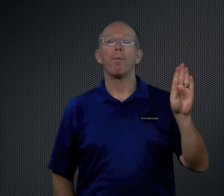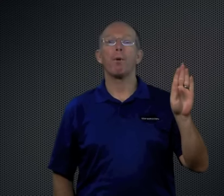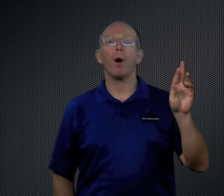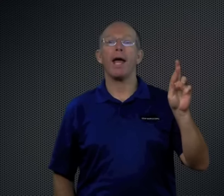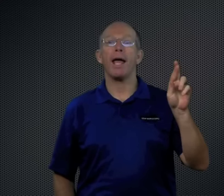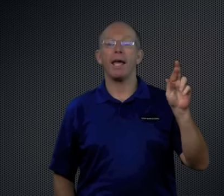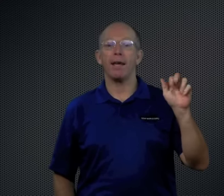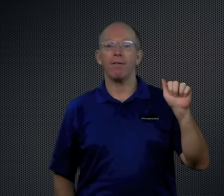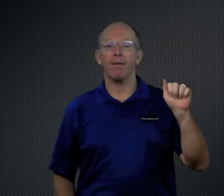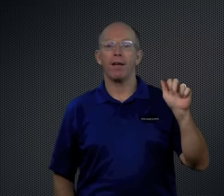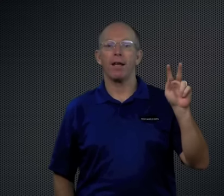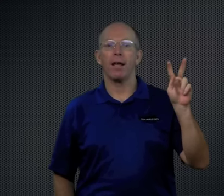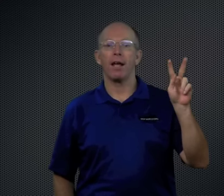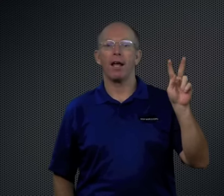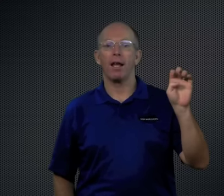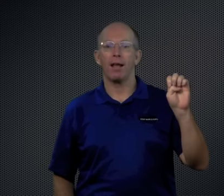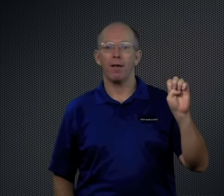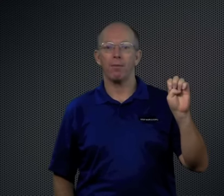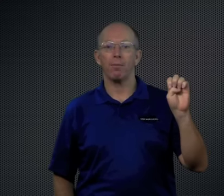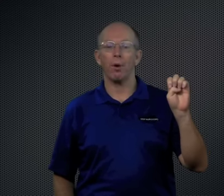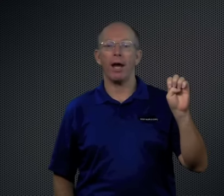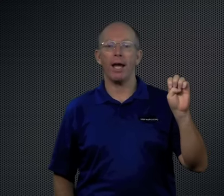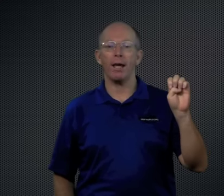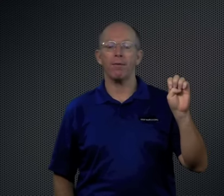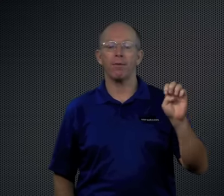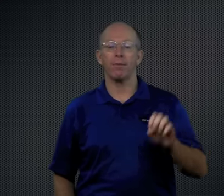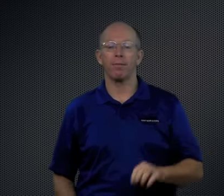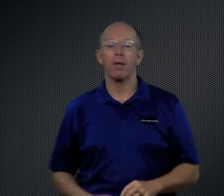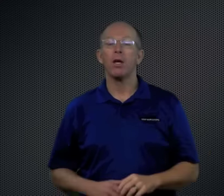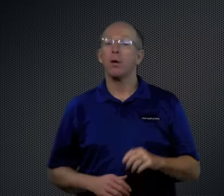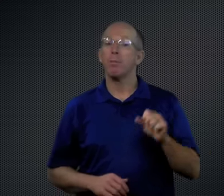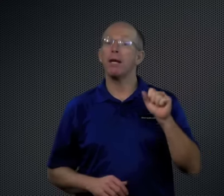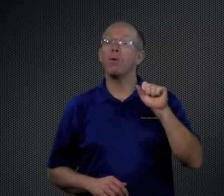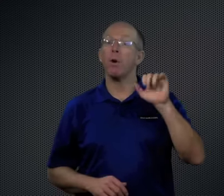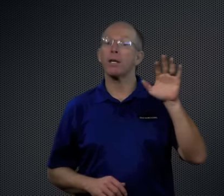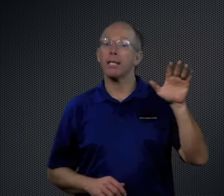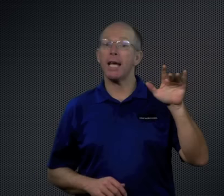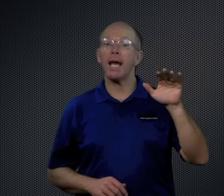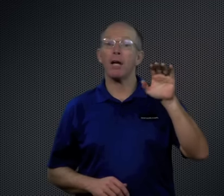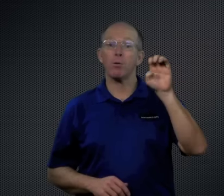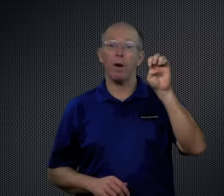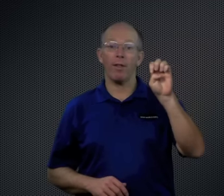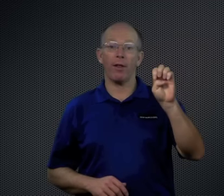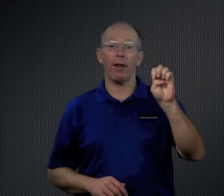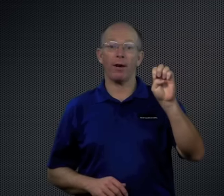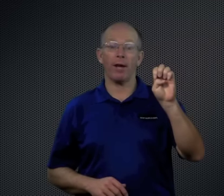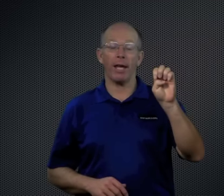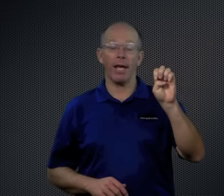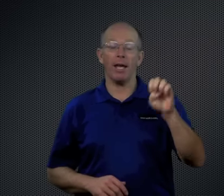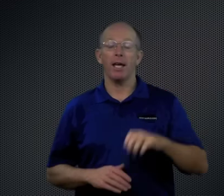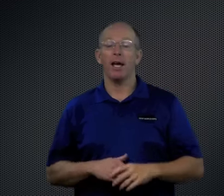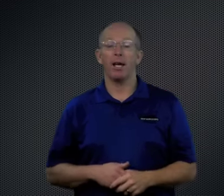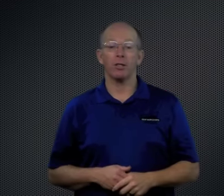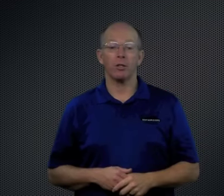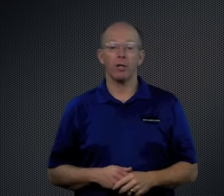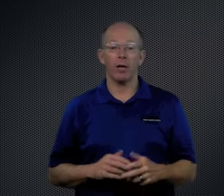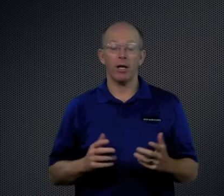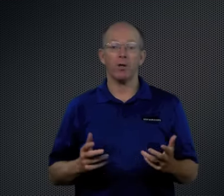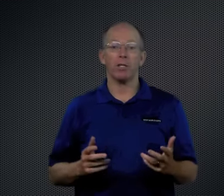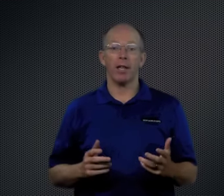Brave. Brave. Many words end with the letter E, so you'll get used to